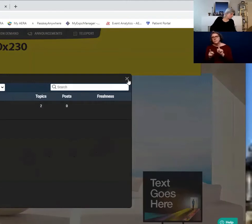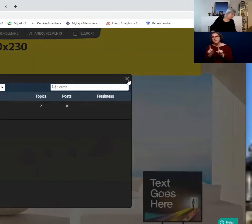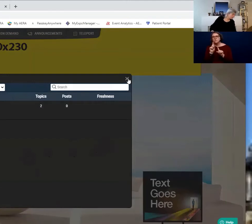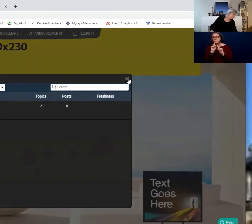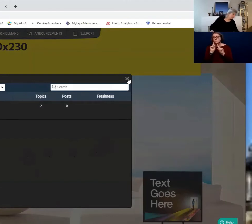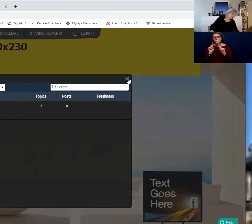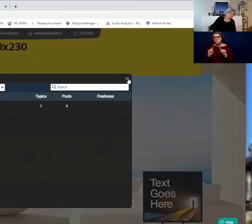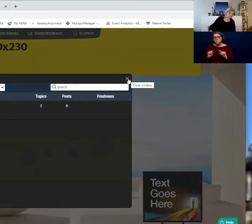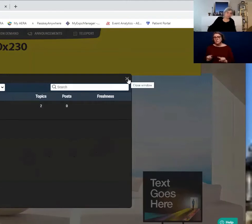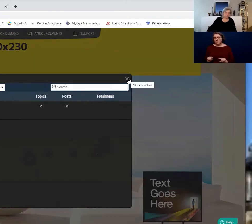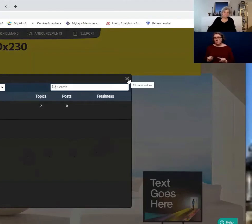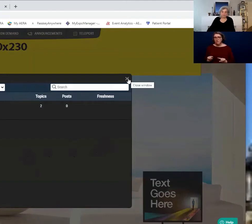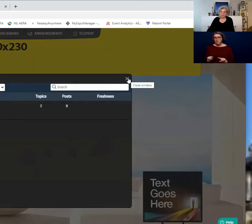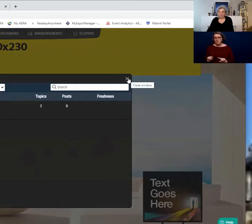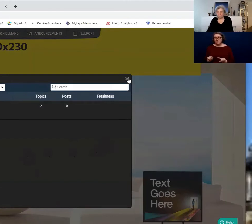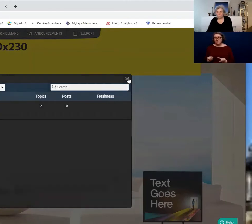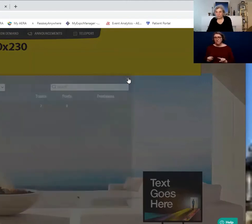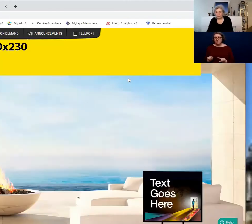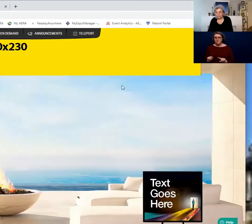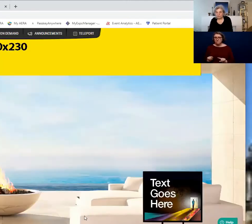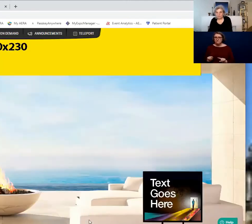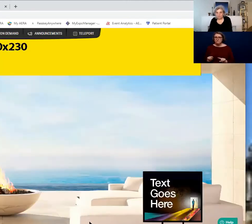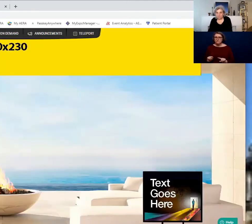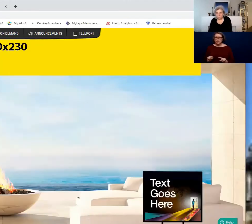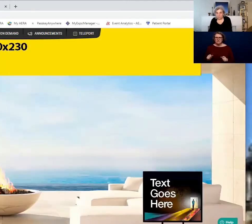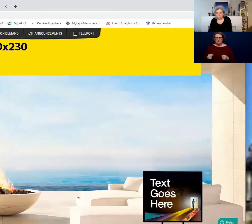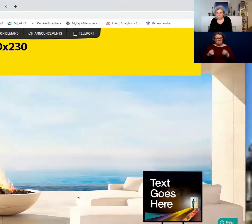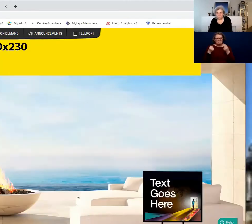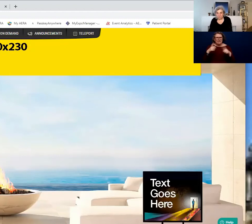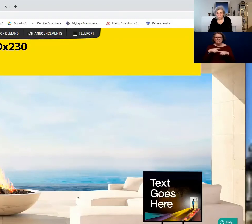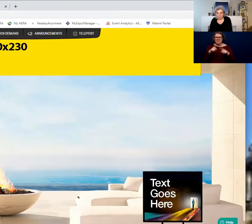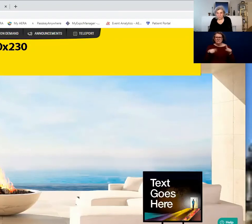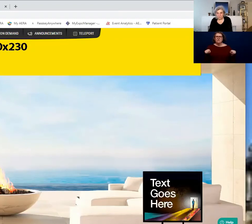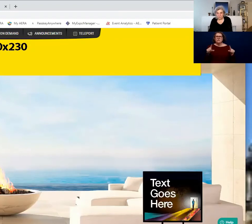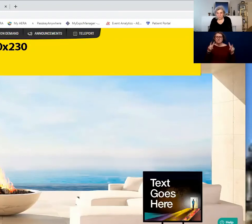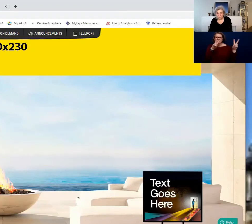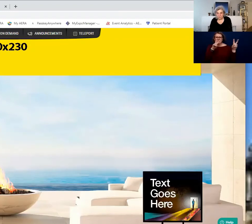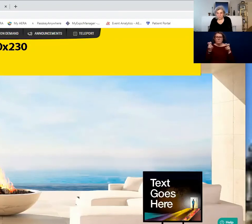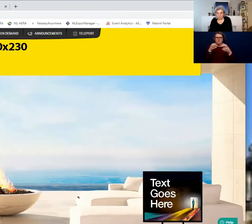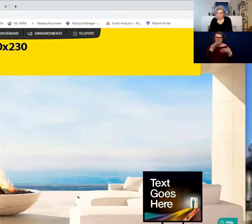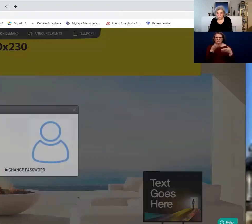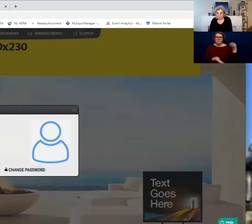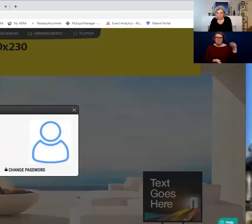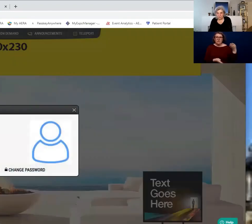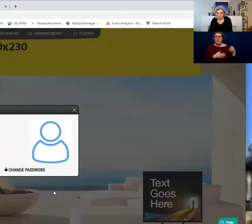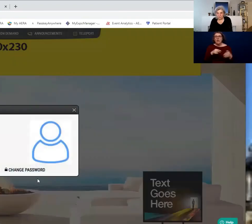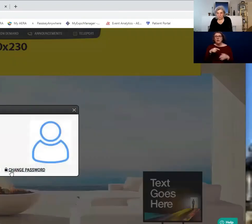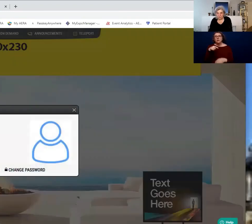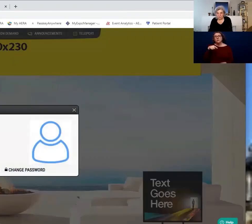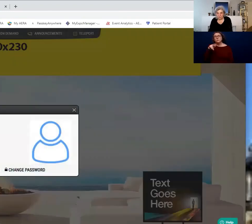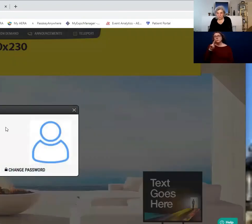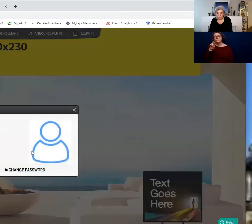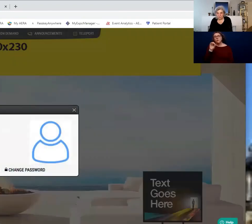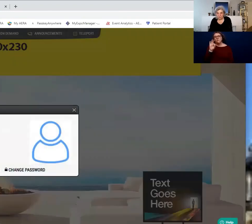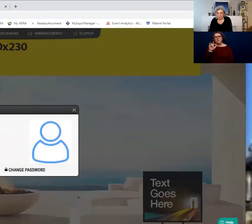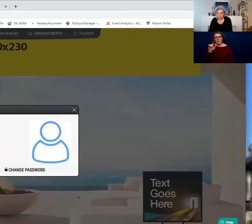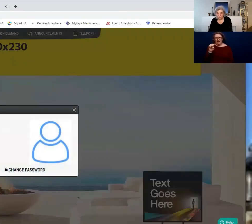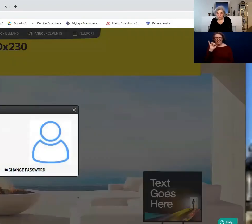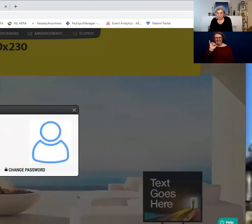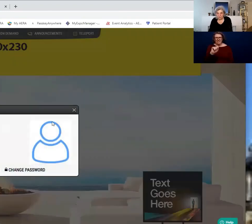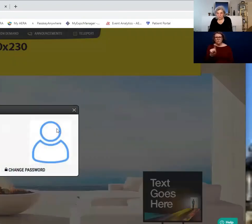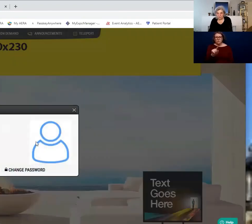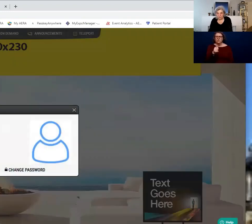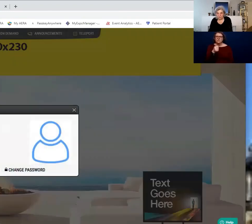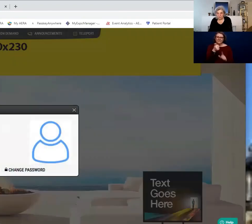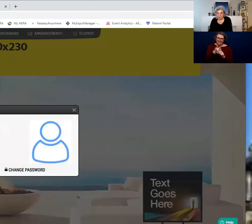on any number of topics. And then finally, profile. This is where you could come in and edit